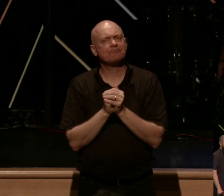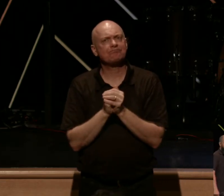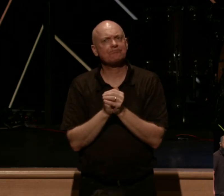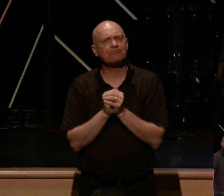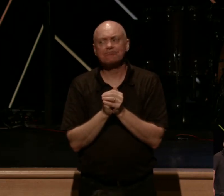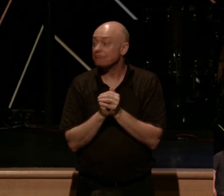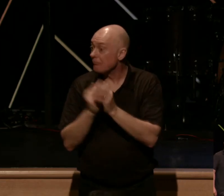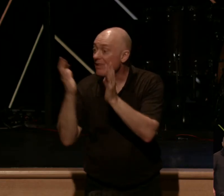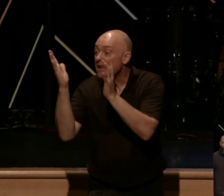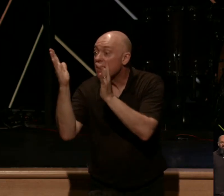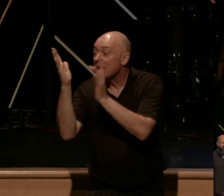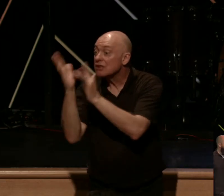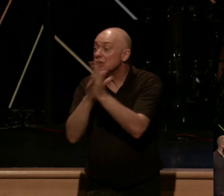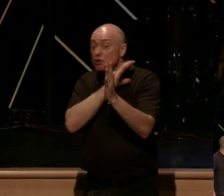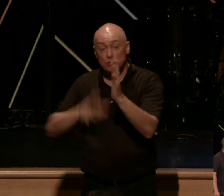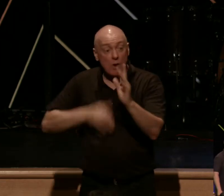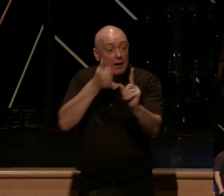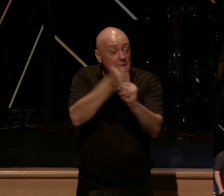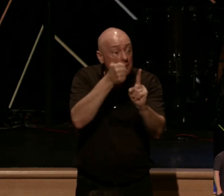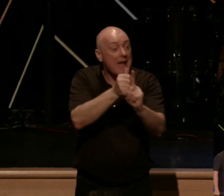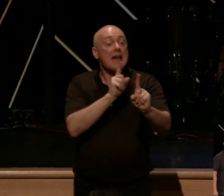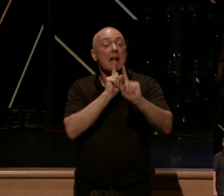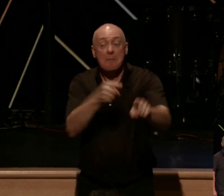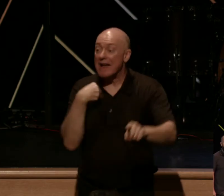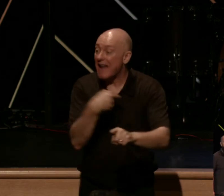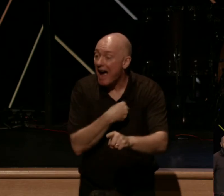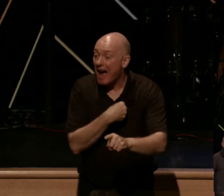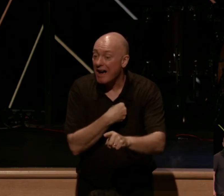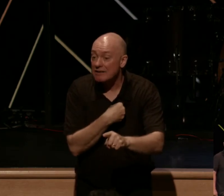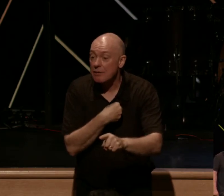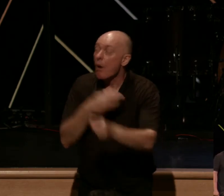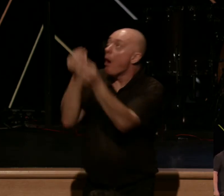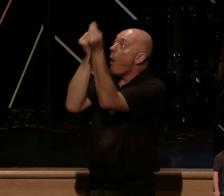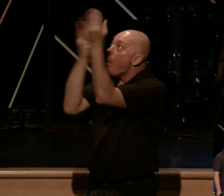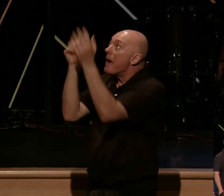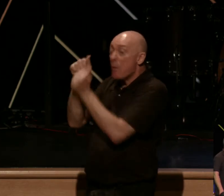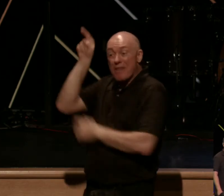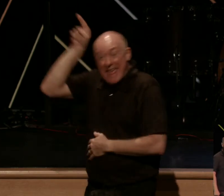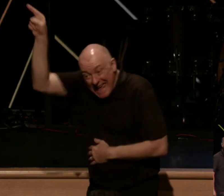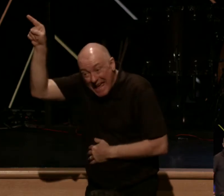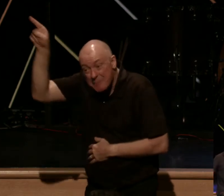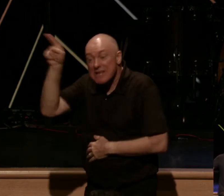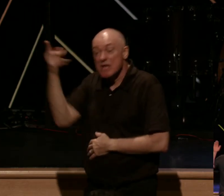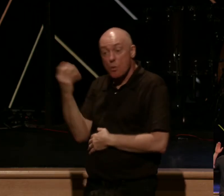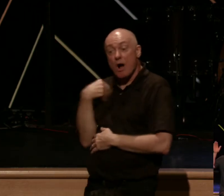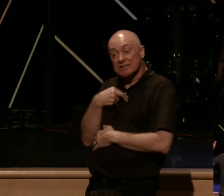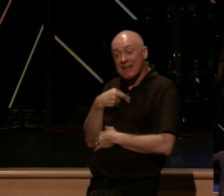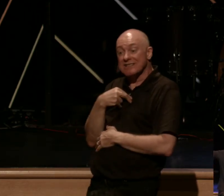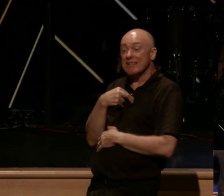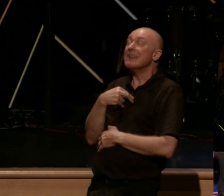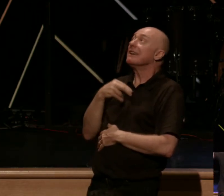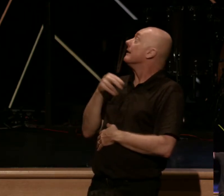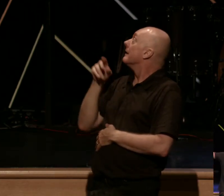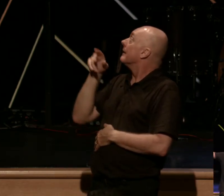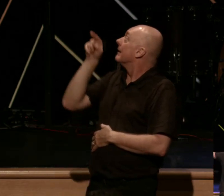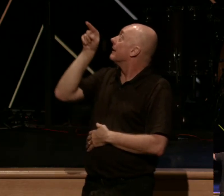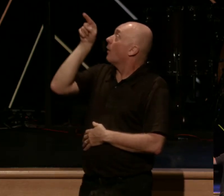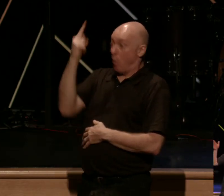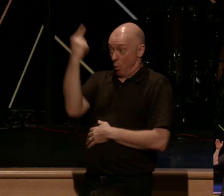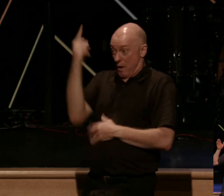Jesus Christ is commanding us to walk in obedience with him. This is the way he wants us to go. He wants us to go this way. And as we walk